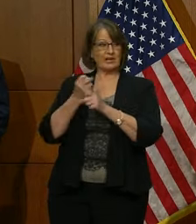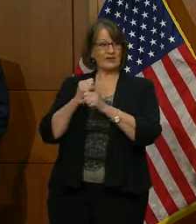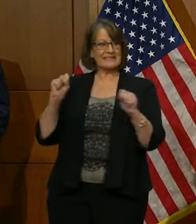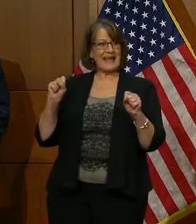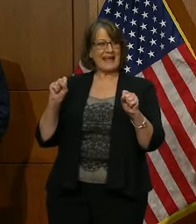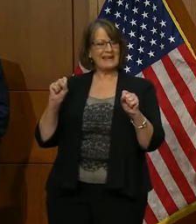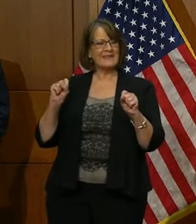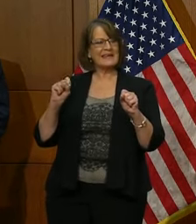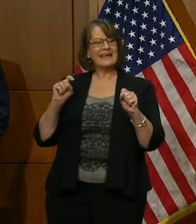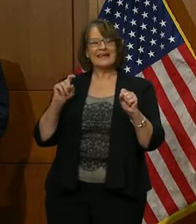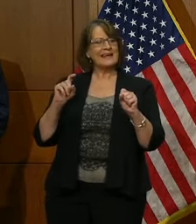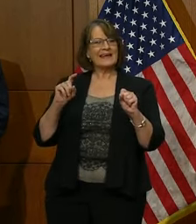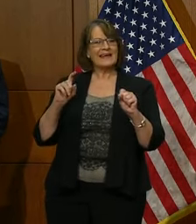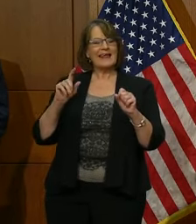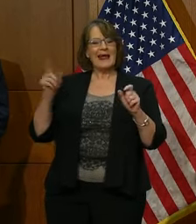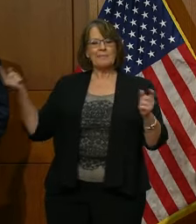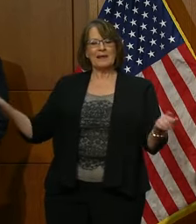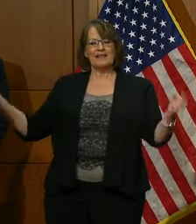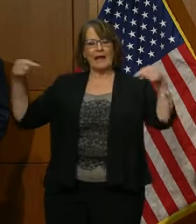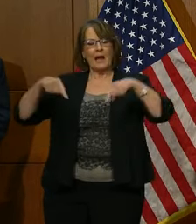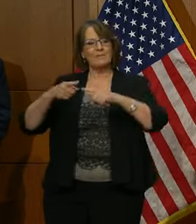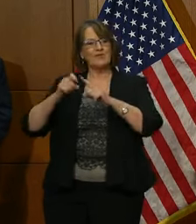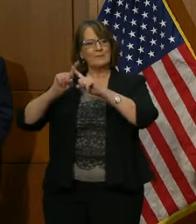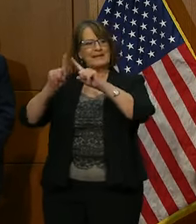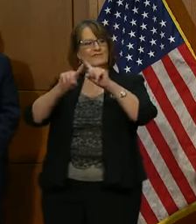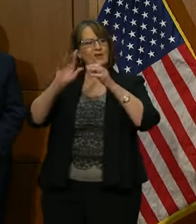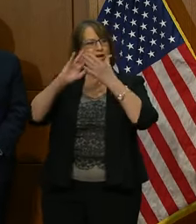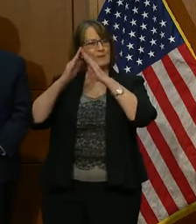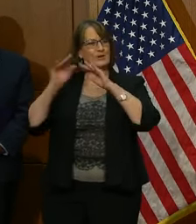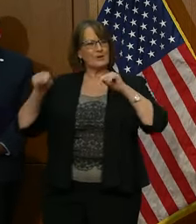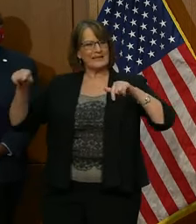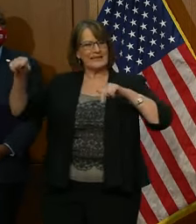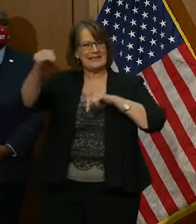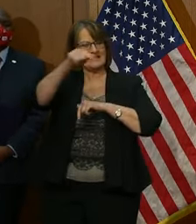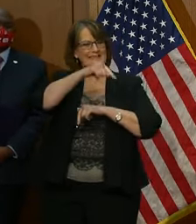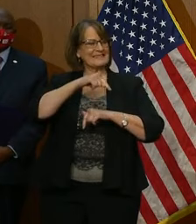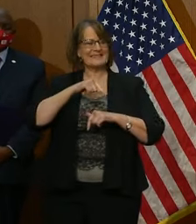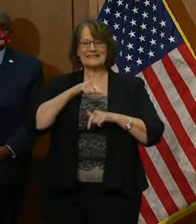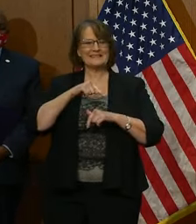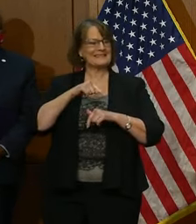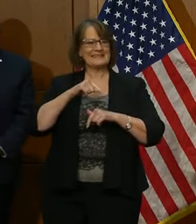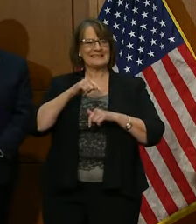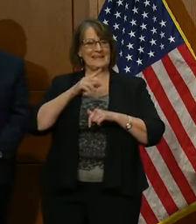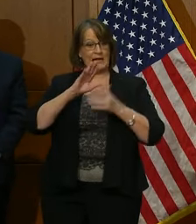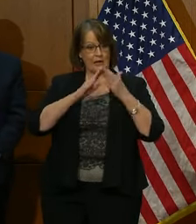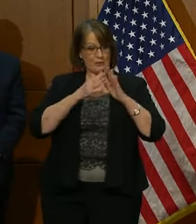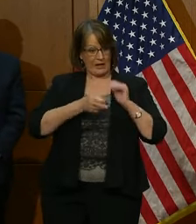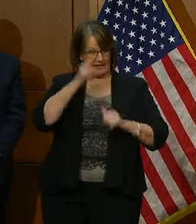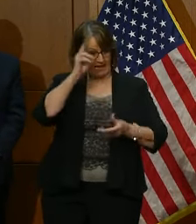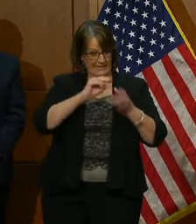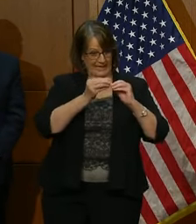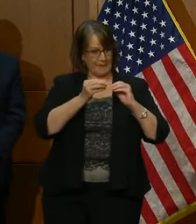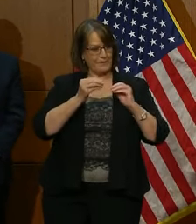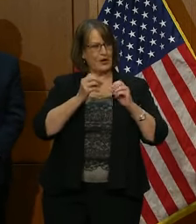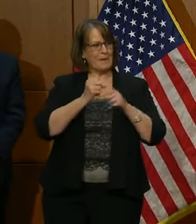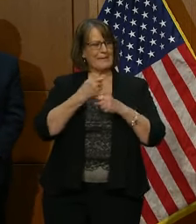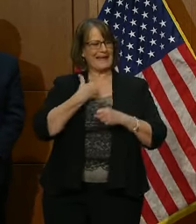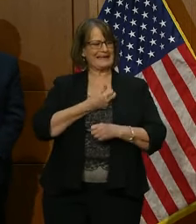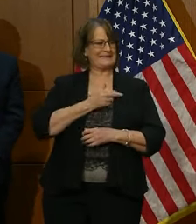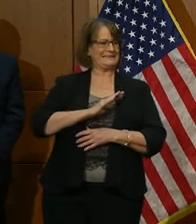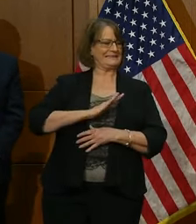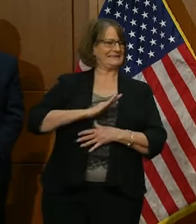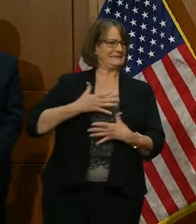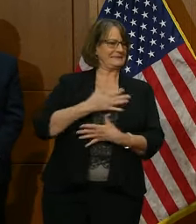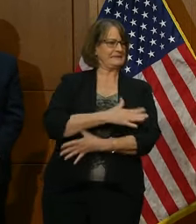the communities that we worry about. And so when the numbers are, you know, high in our communities, it makes us reluctant